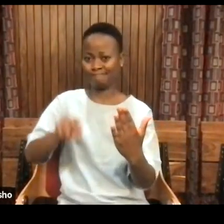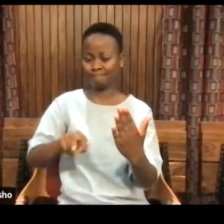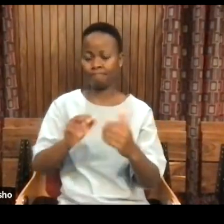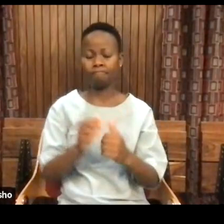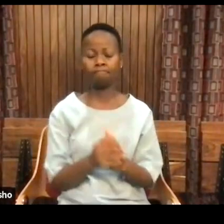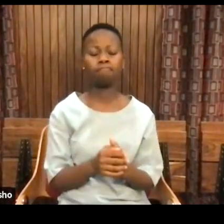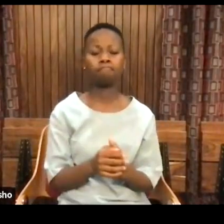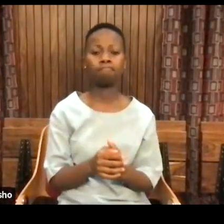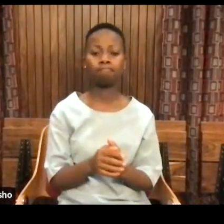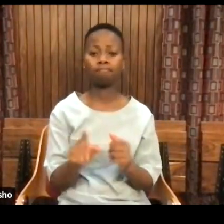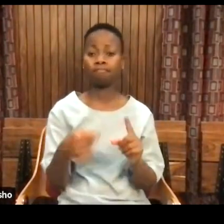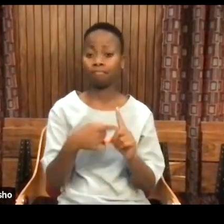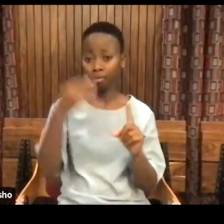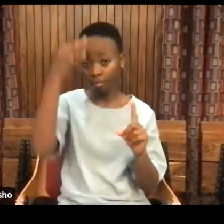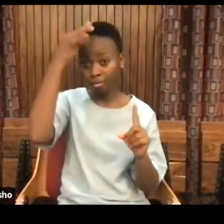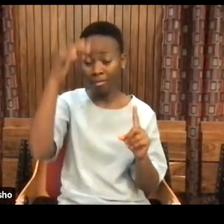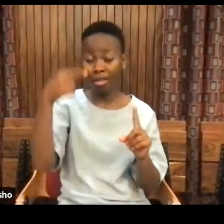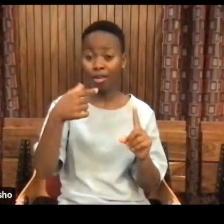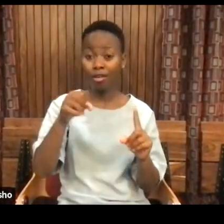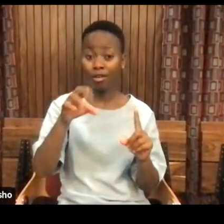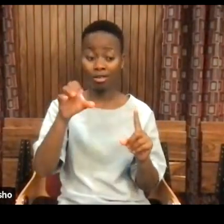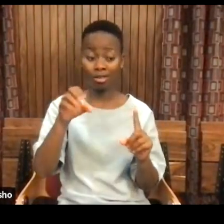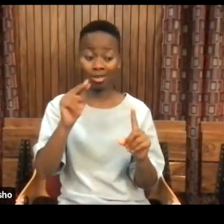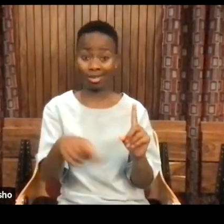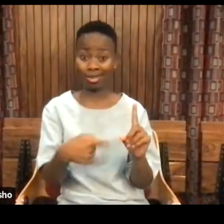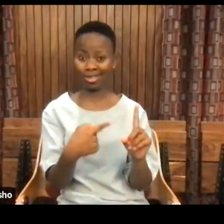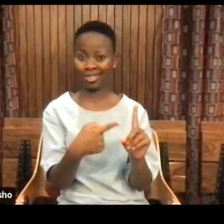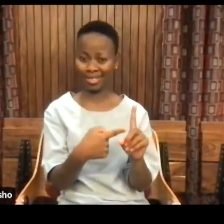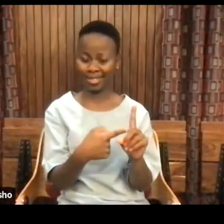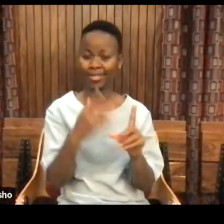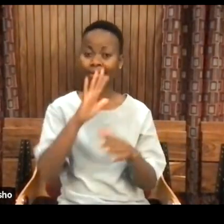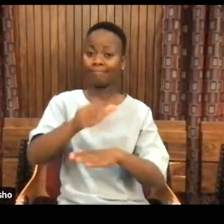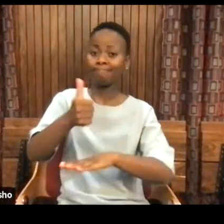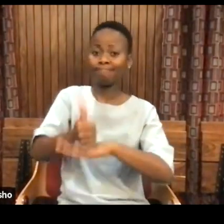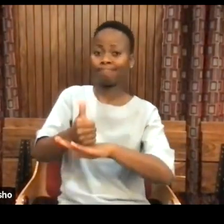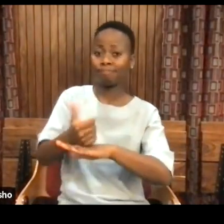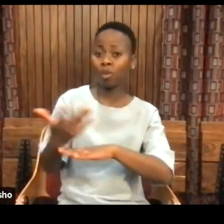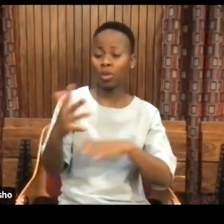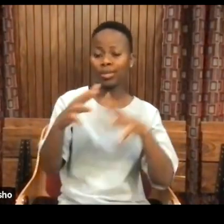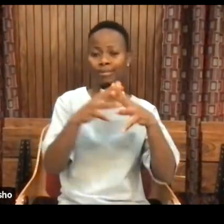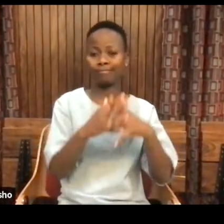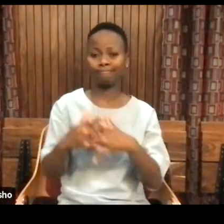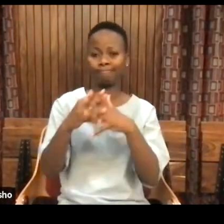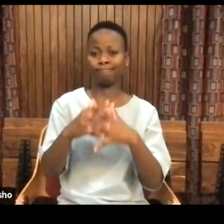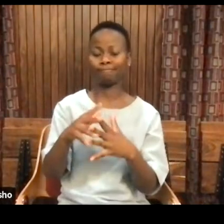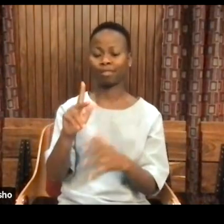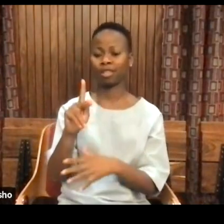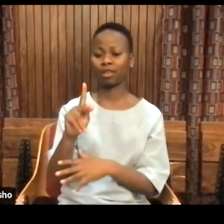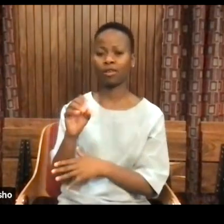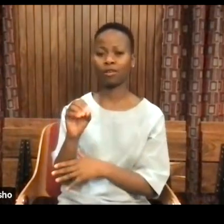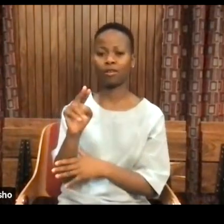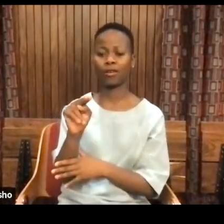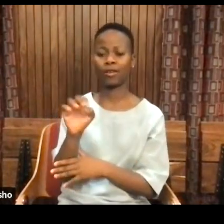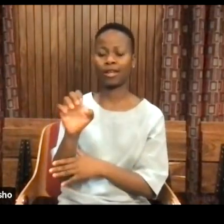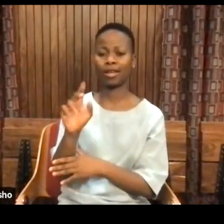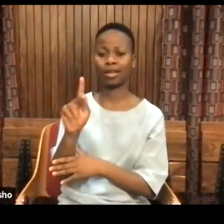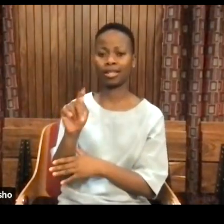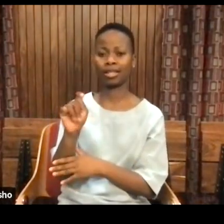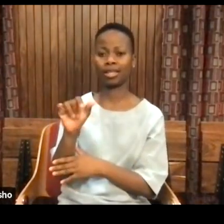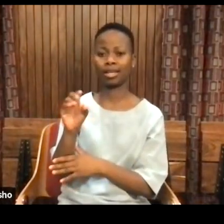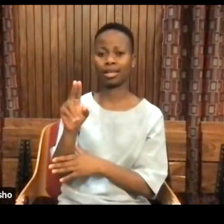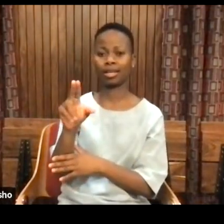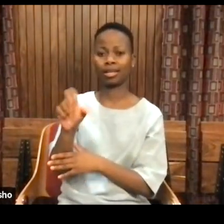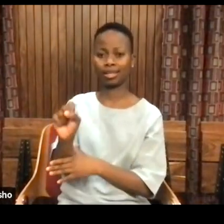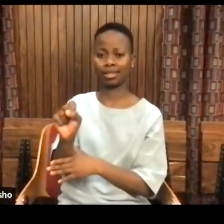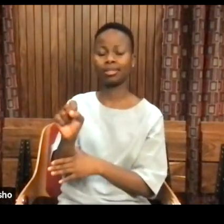Prof. L. Aragodon is based at the University of Connecticut and is a Board of